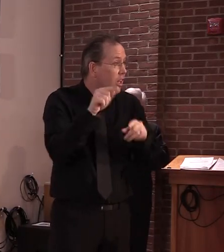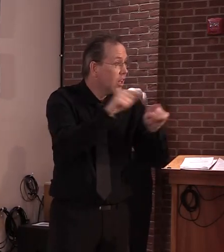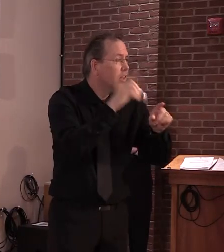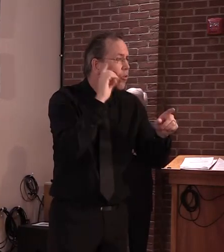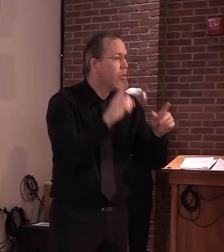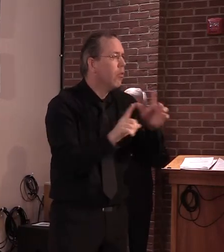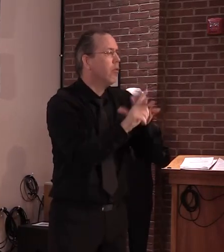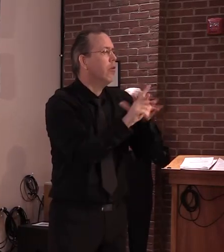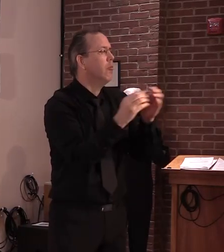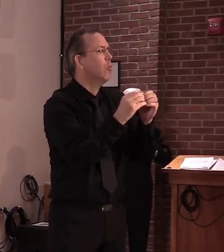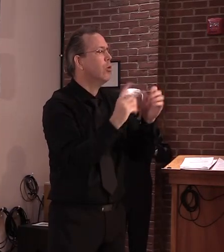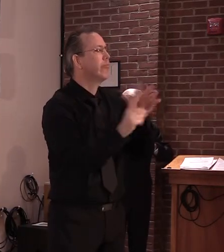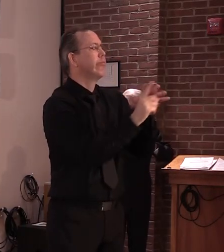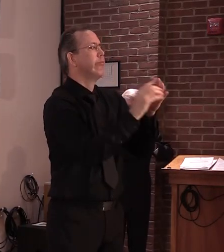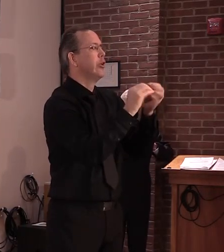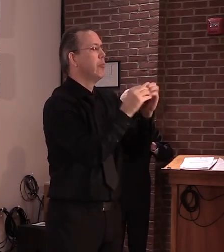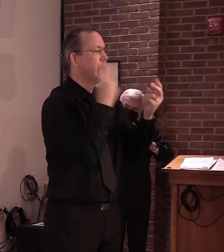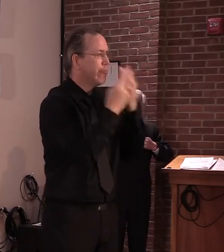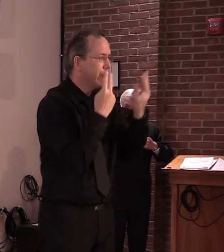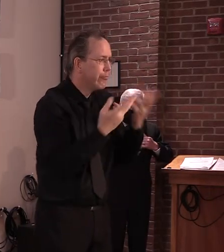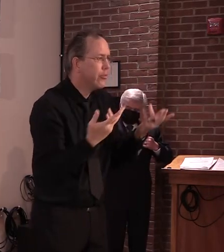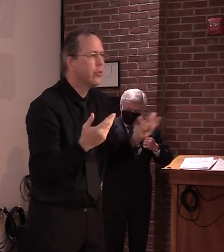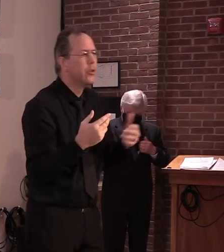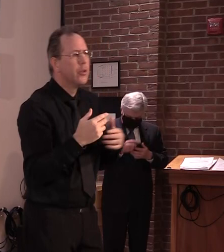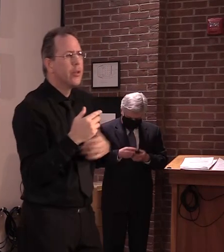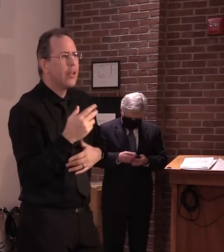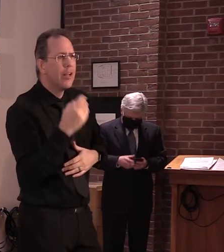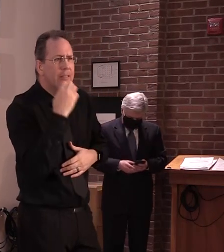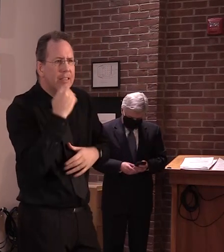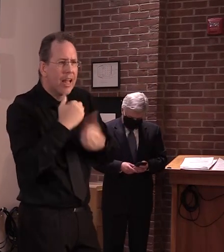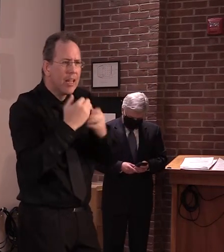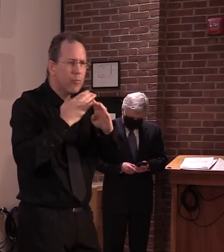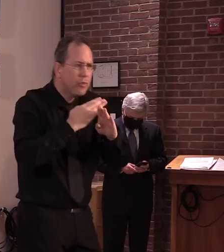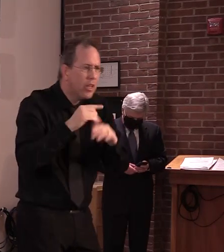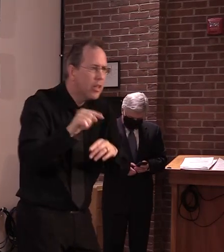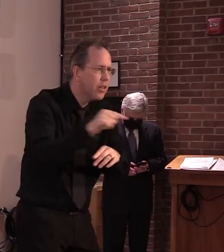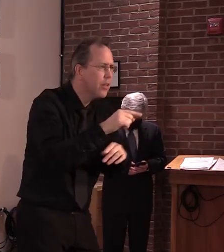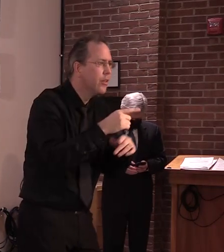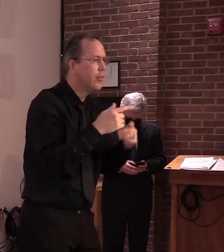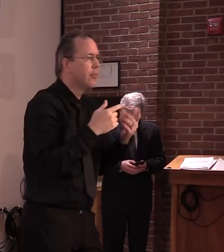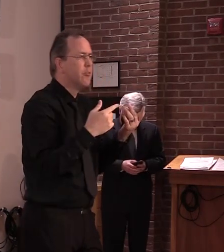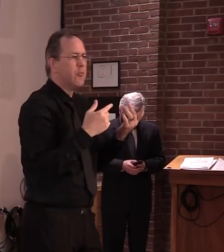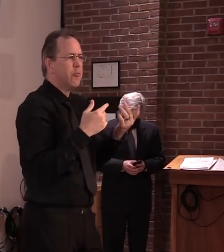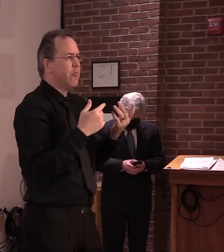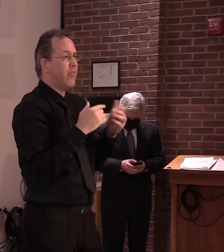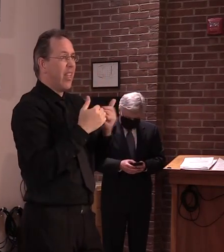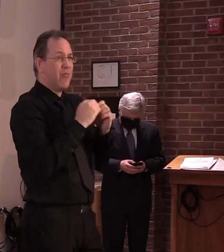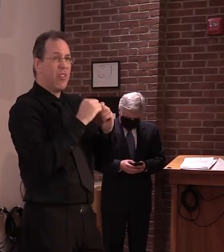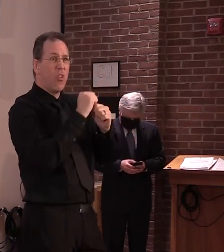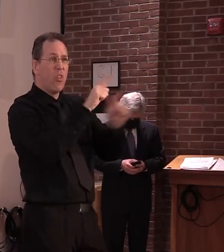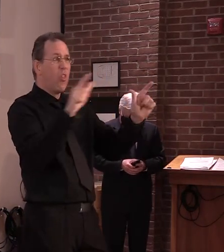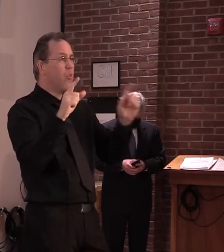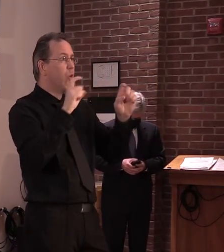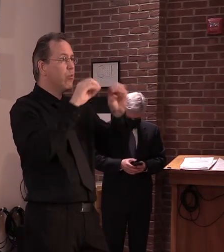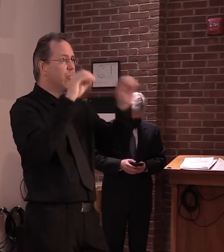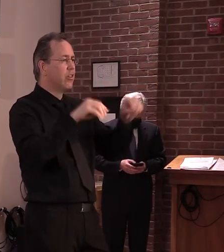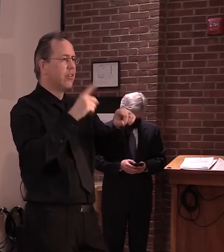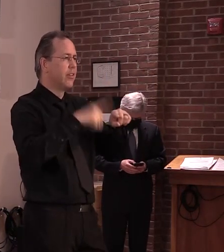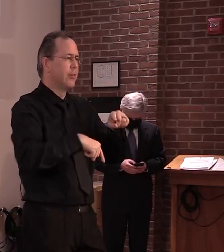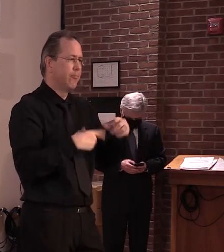fully stop this from from spreading might ask Dr. Levine if there's anything else I'm missing on that.